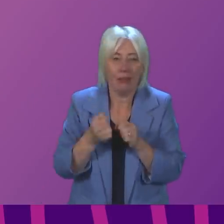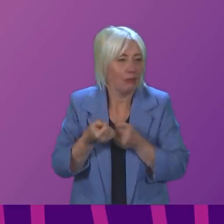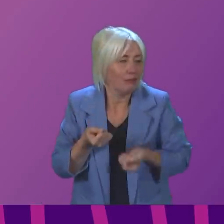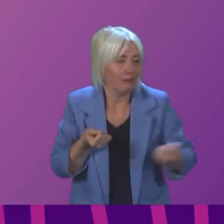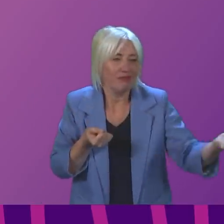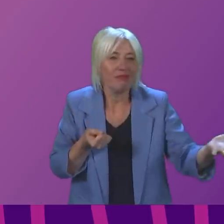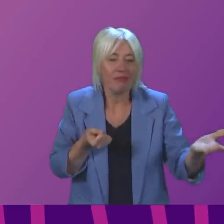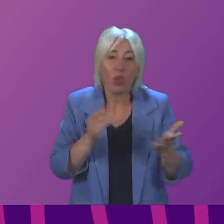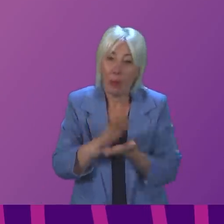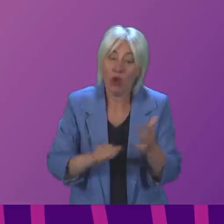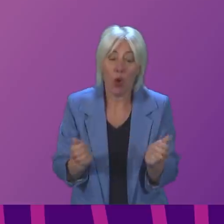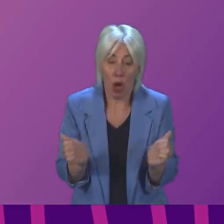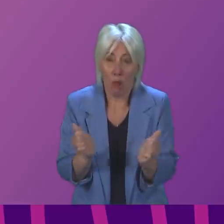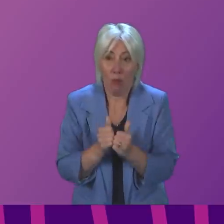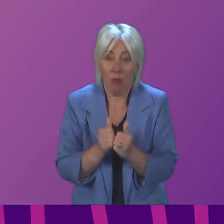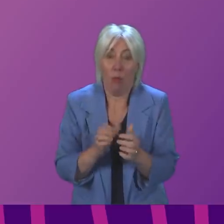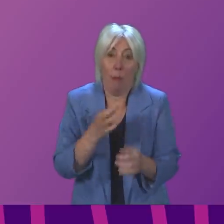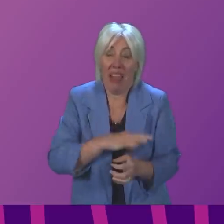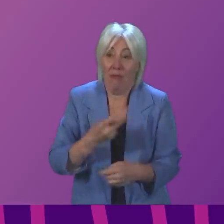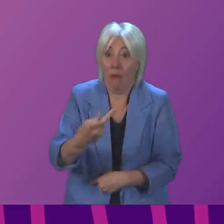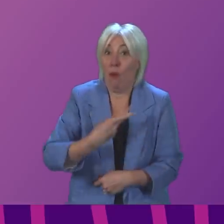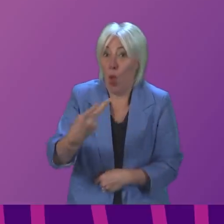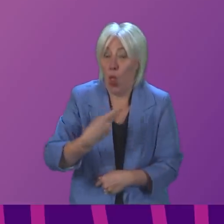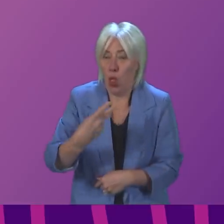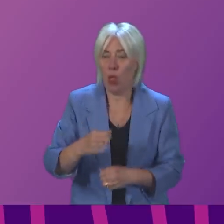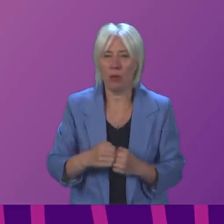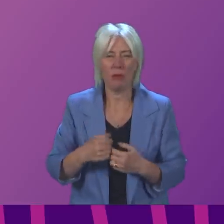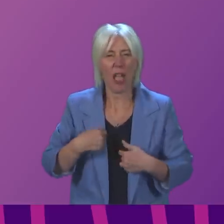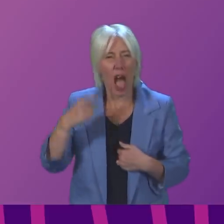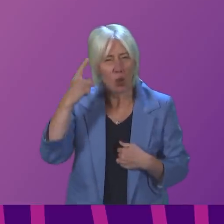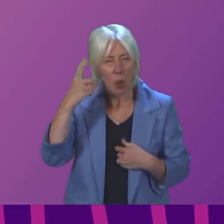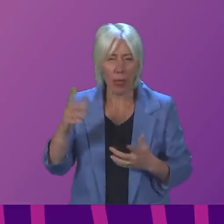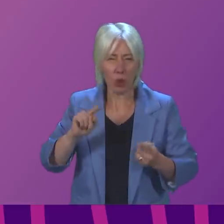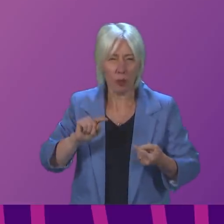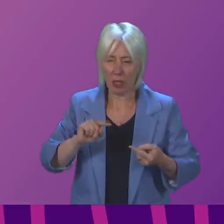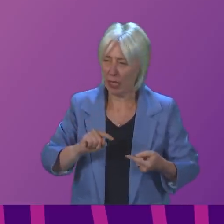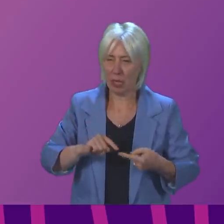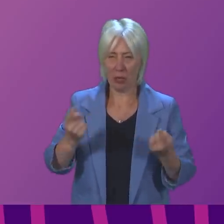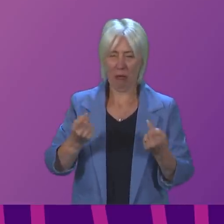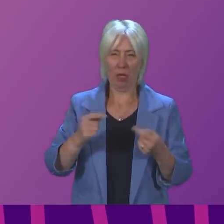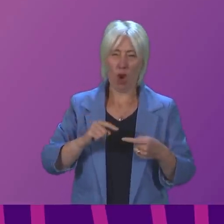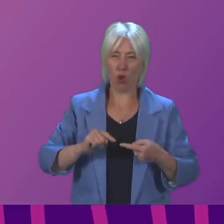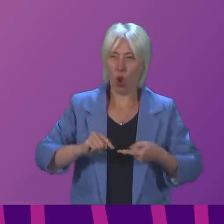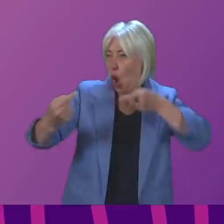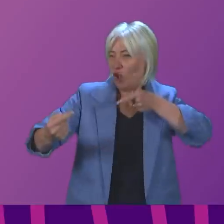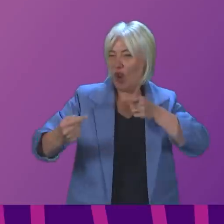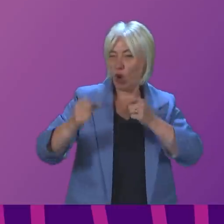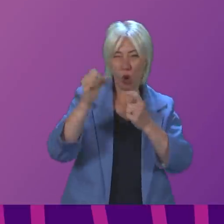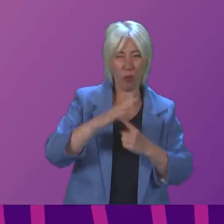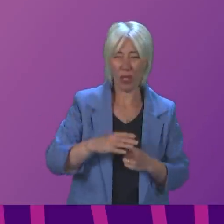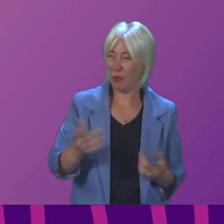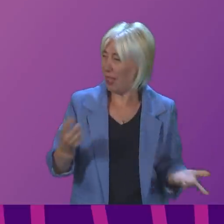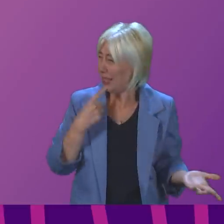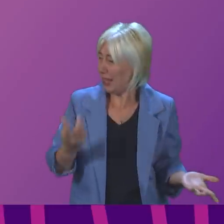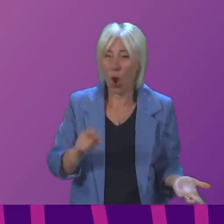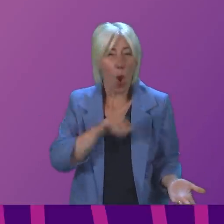mutual benefit to be had there. But you know, I don't think it should be a controversial principle in Scotland to say, why don't we just do